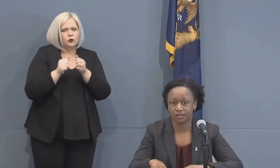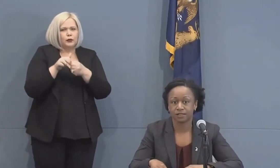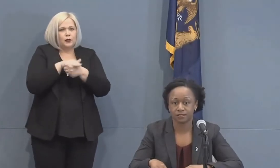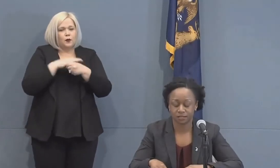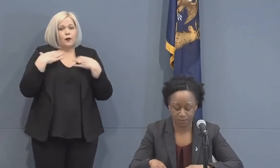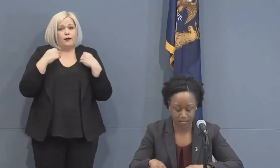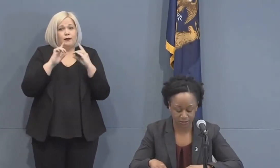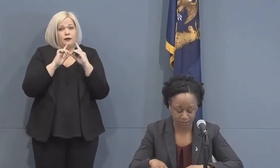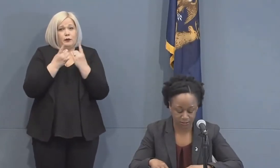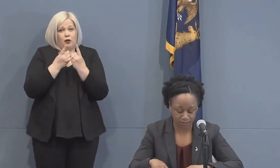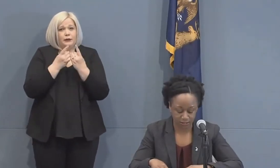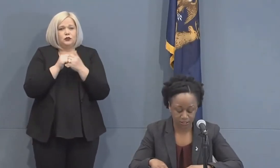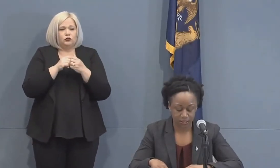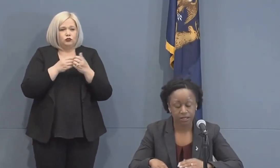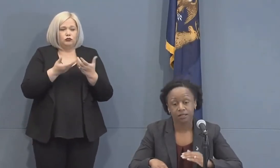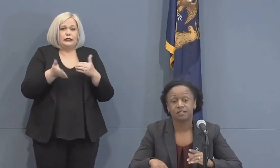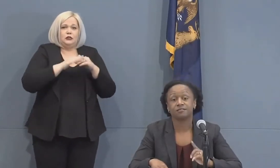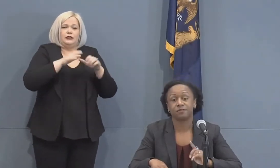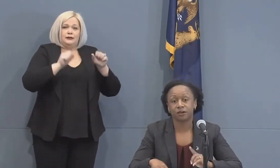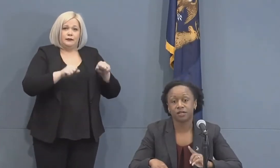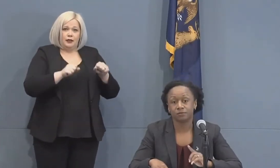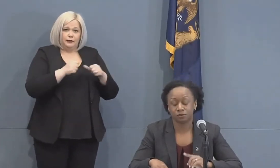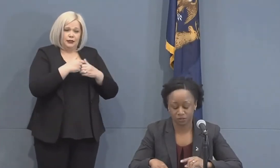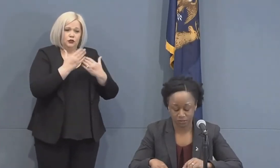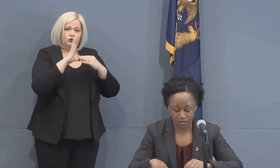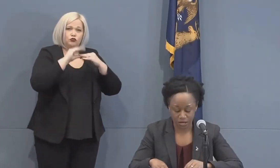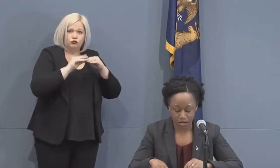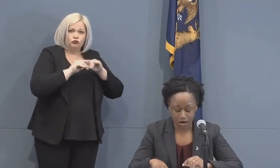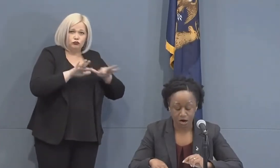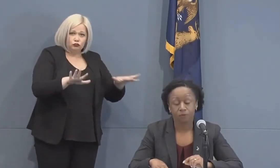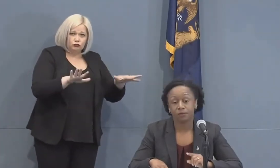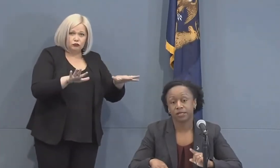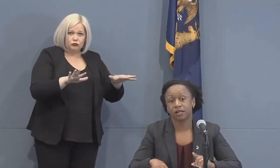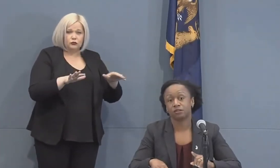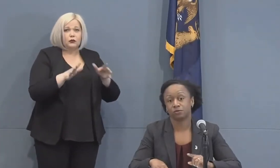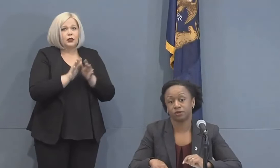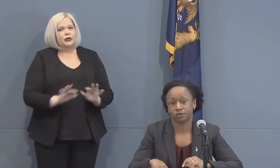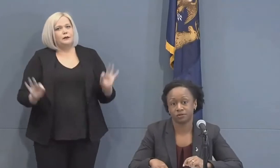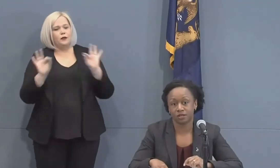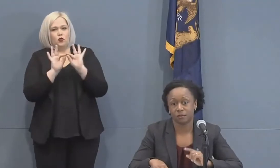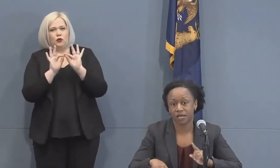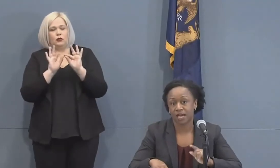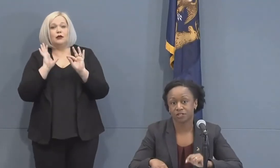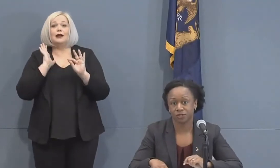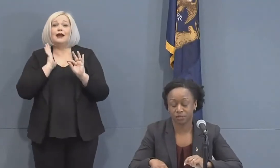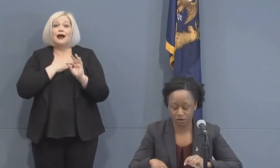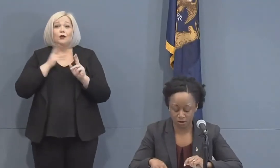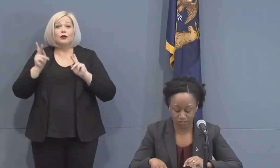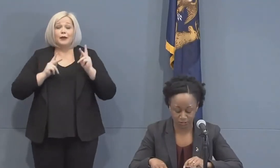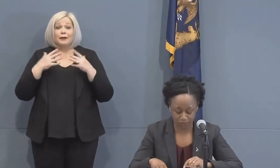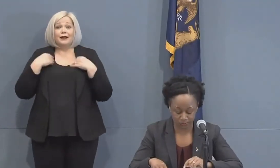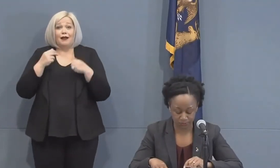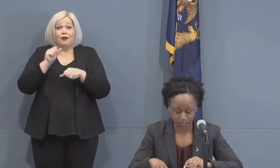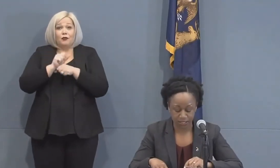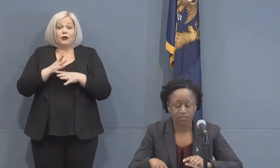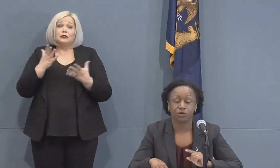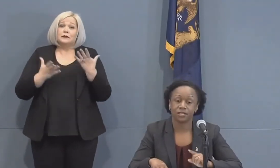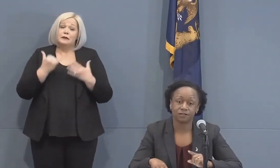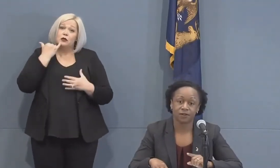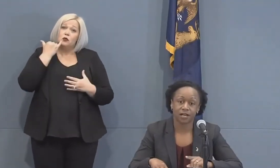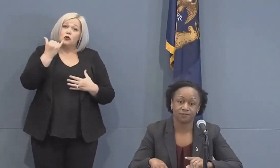expand this capacity. This is very important. Our public health workers may actually be calling you